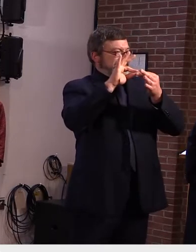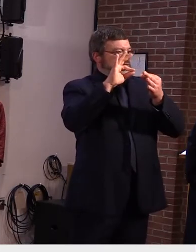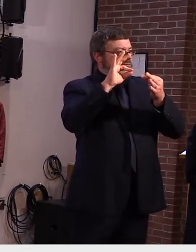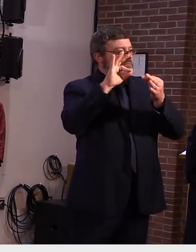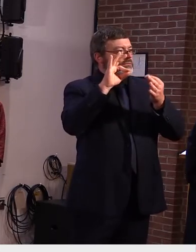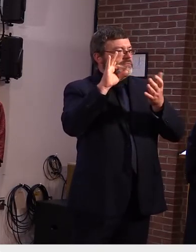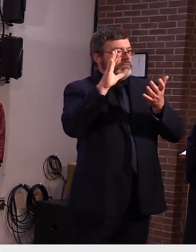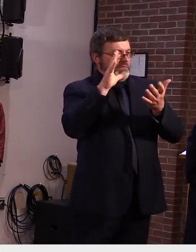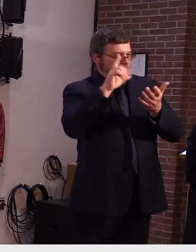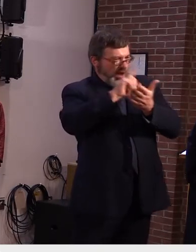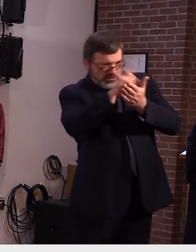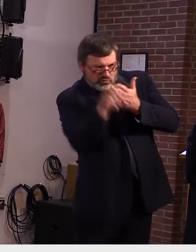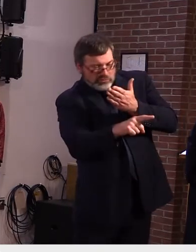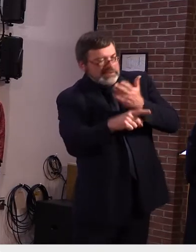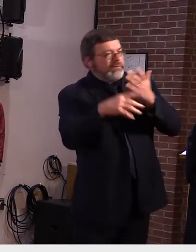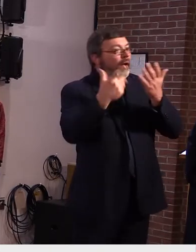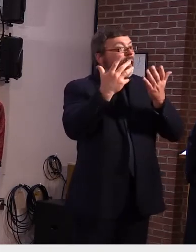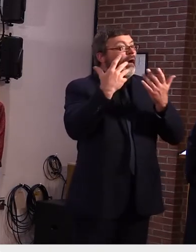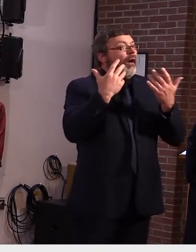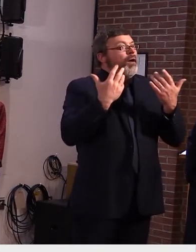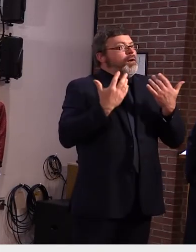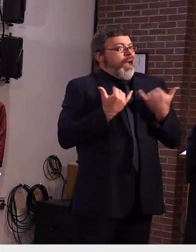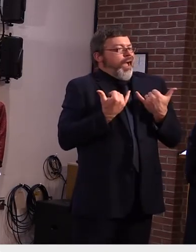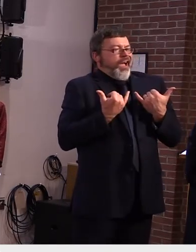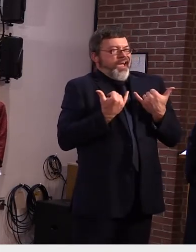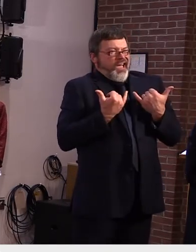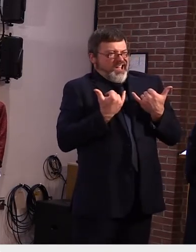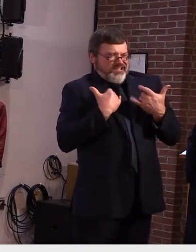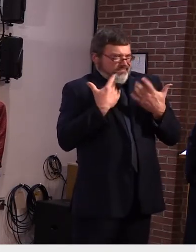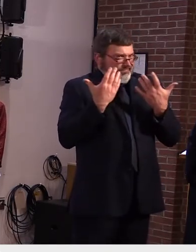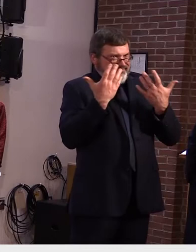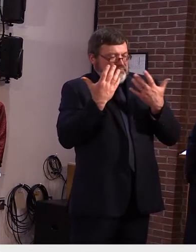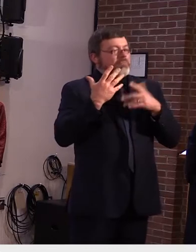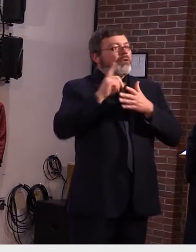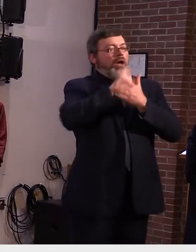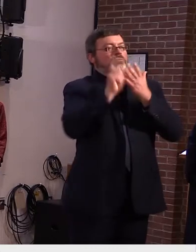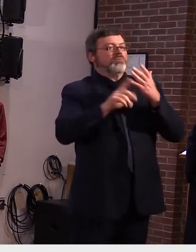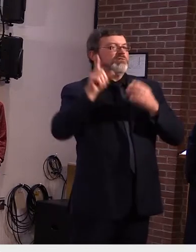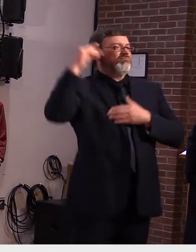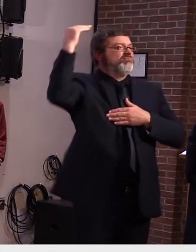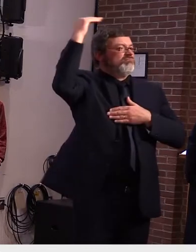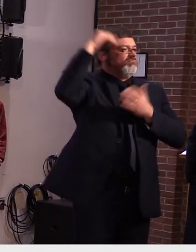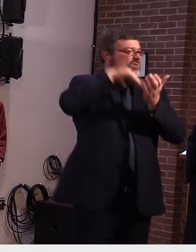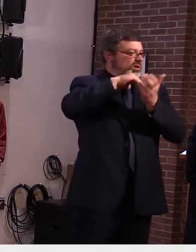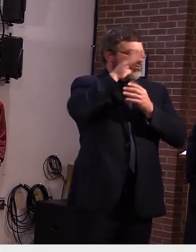okay we can definitely follow up with dr levine thank you